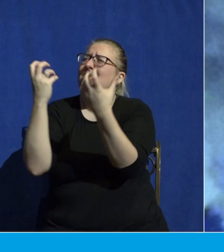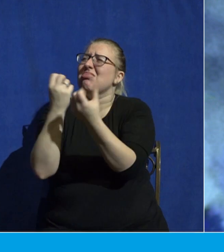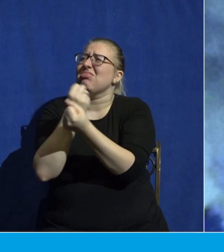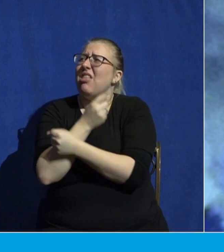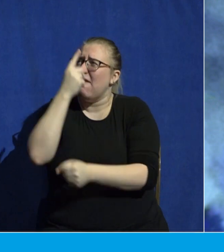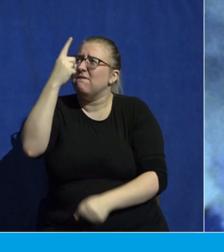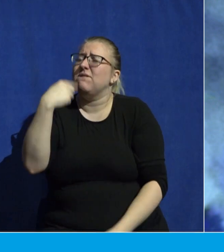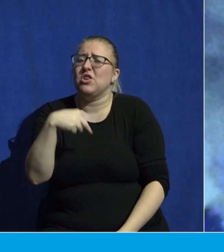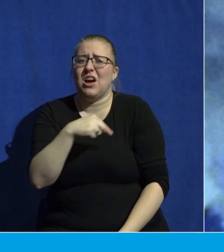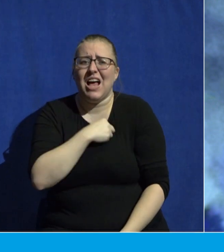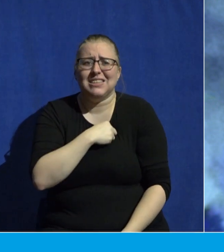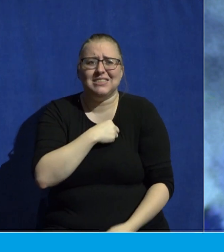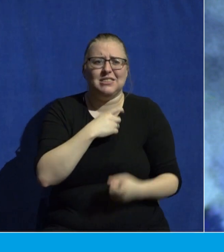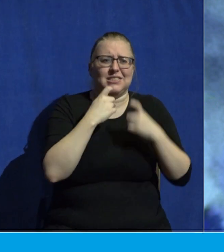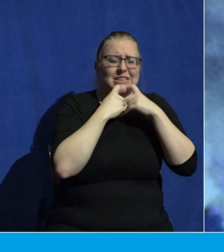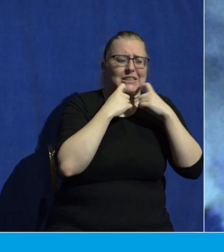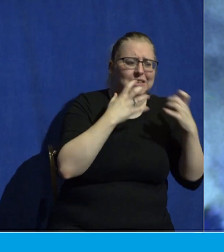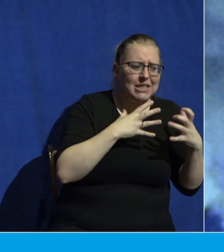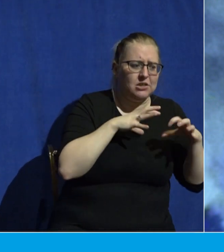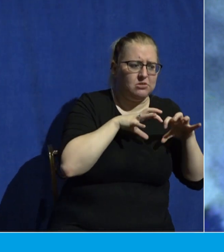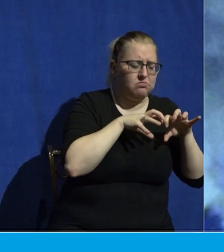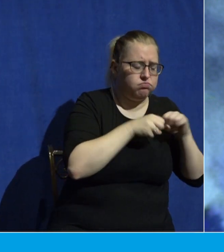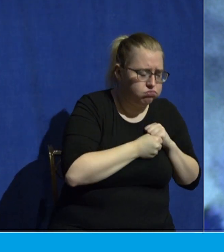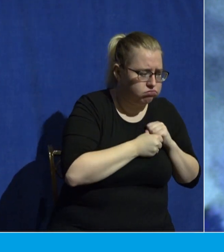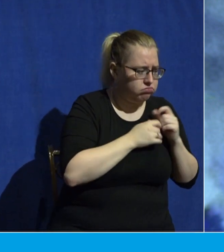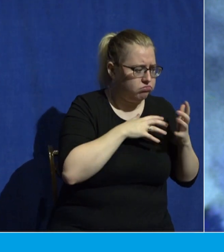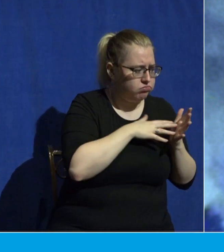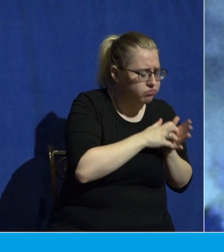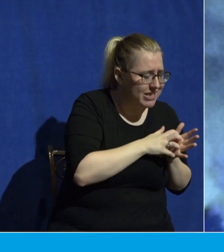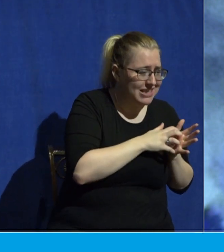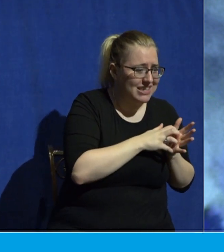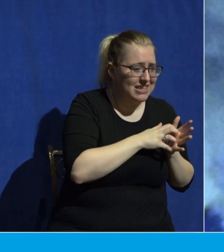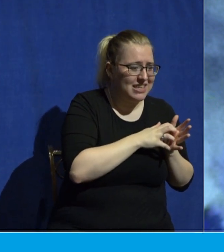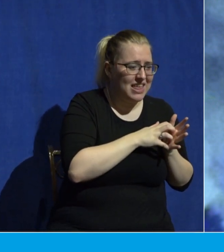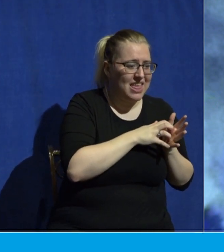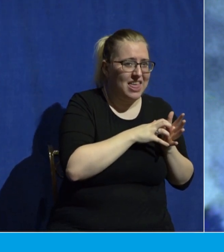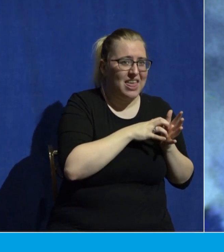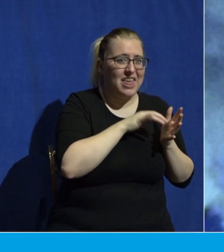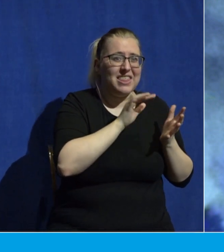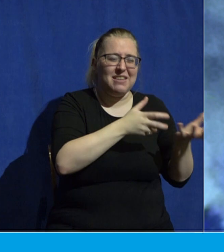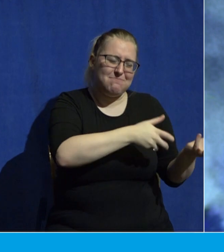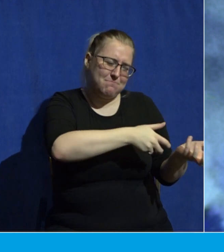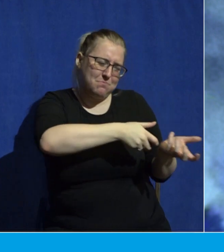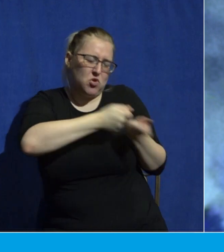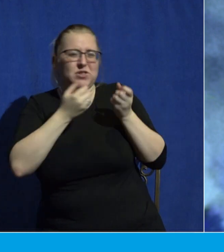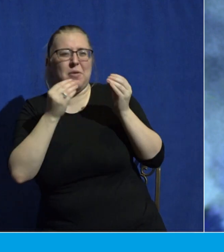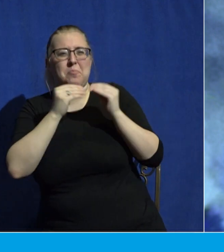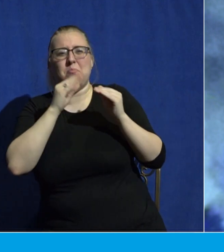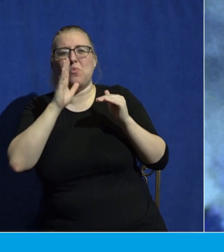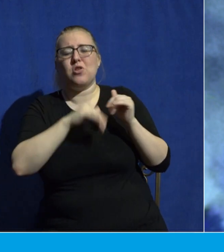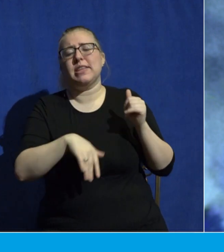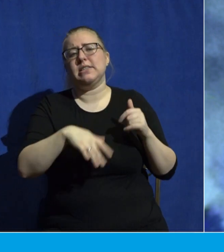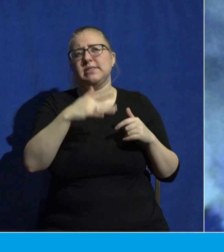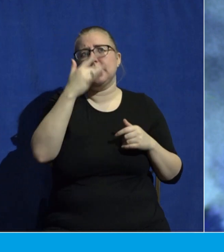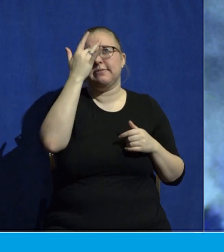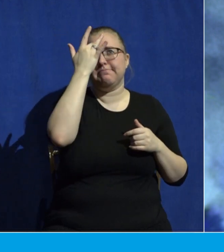weary sinners, it draws out from us so much more than merely intellectual agreement.